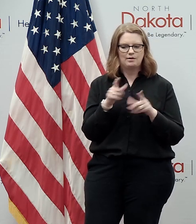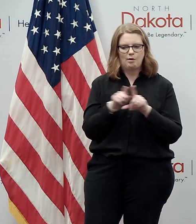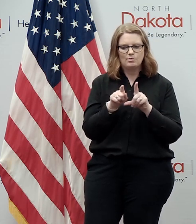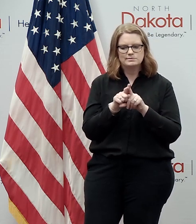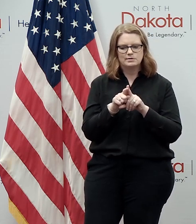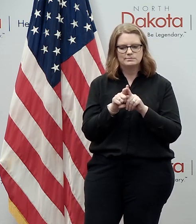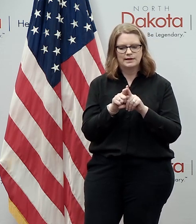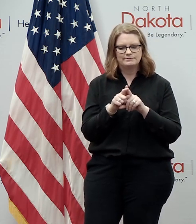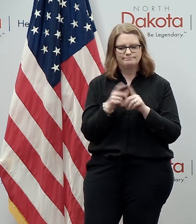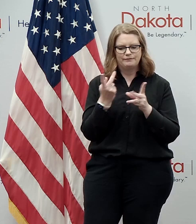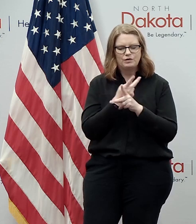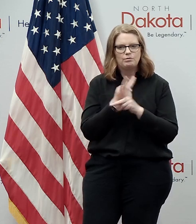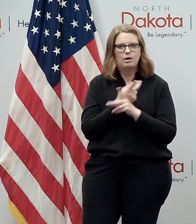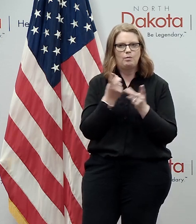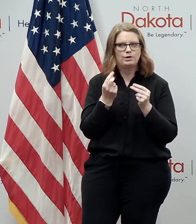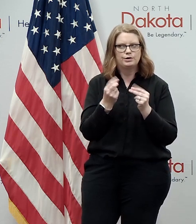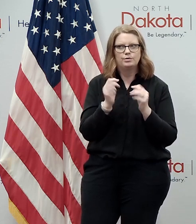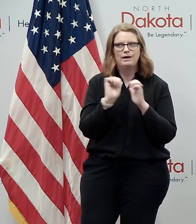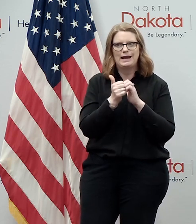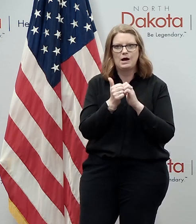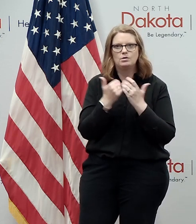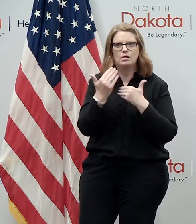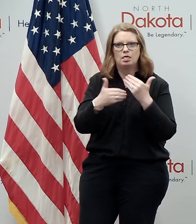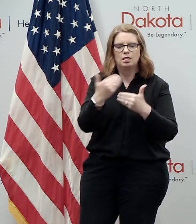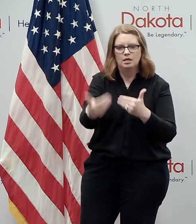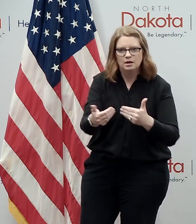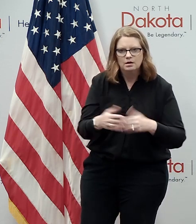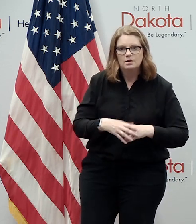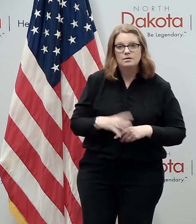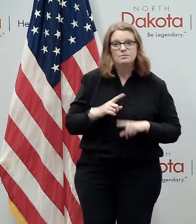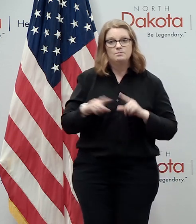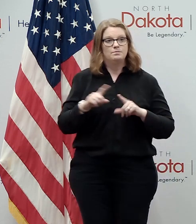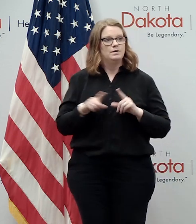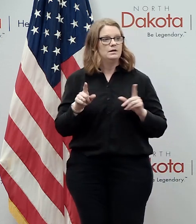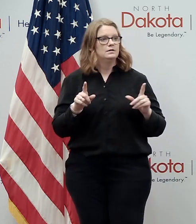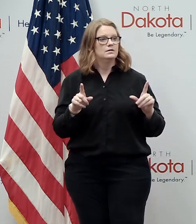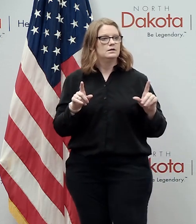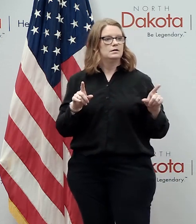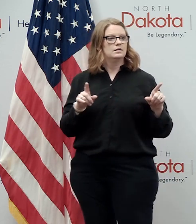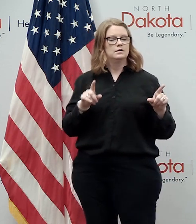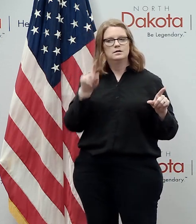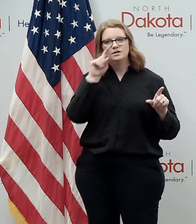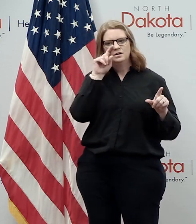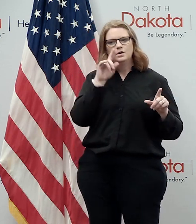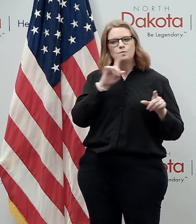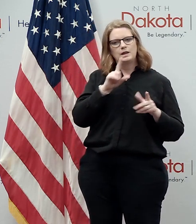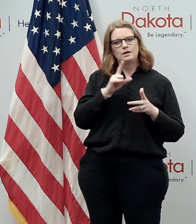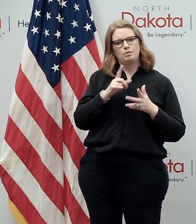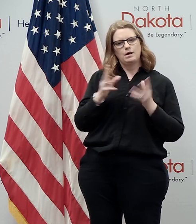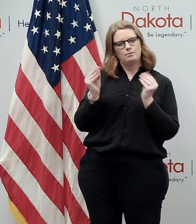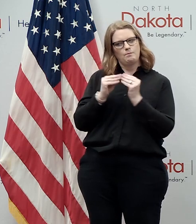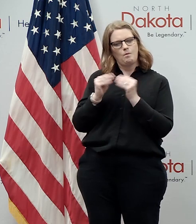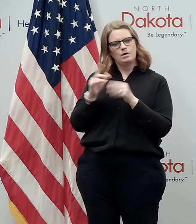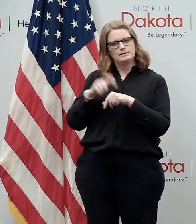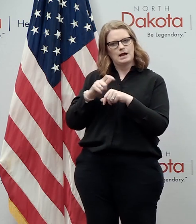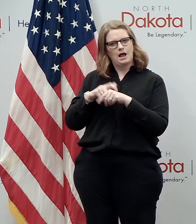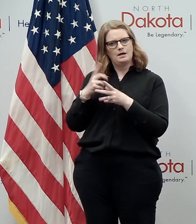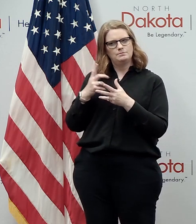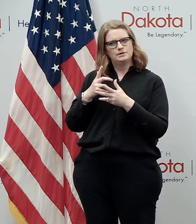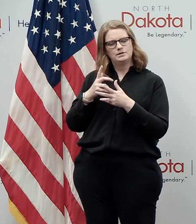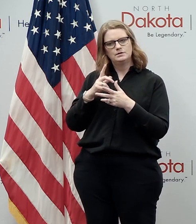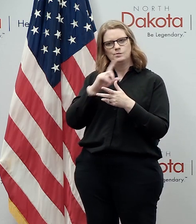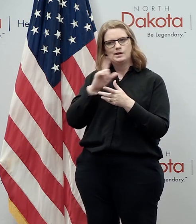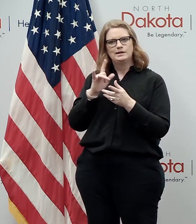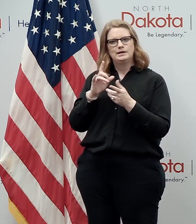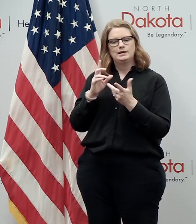the the biggest thing that i'd like to carve off more time for is the opportunity for transformation because when we have a when you have